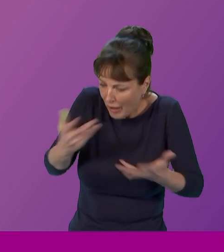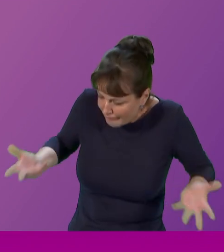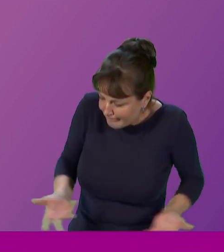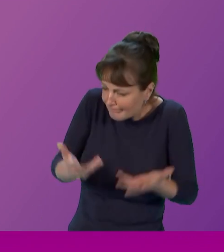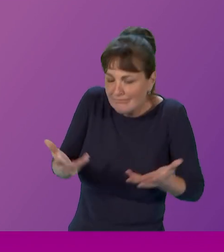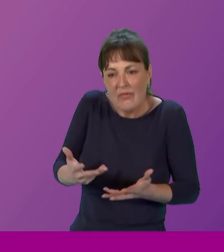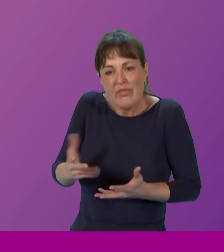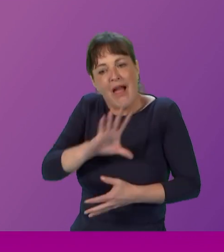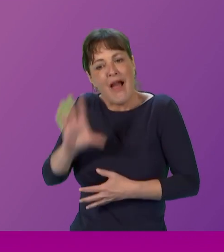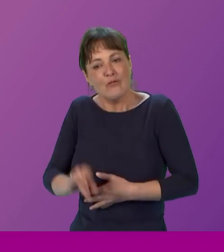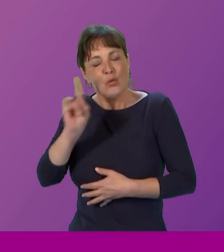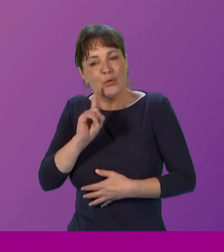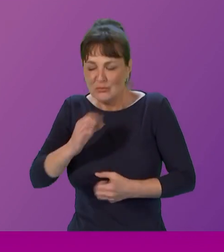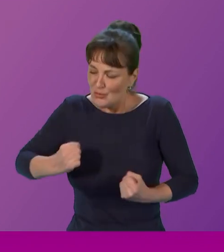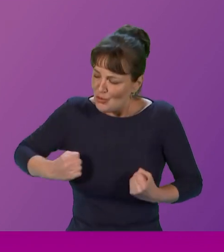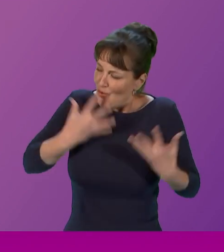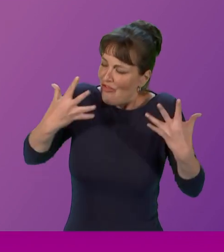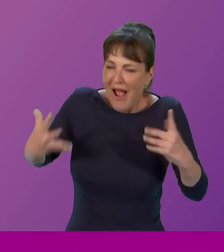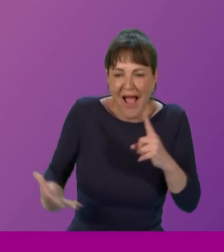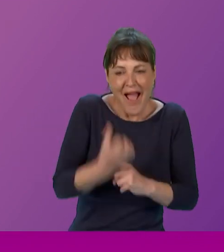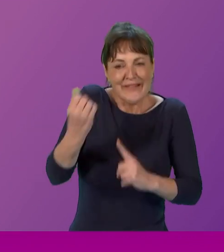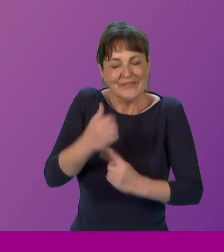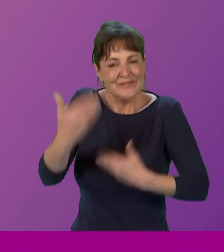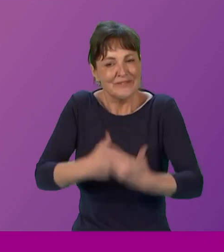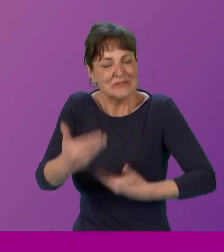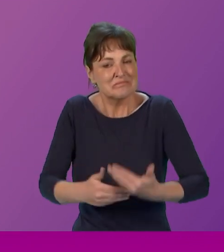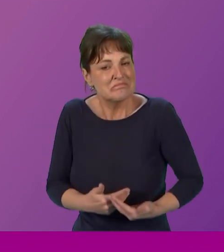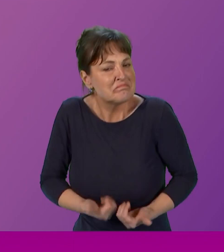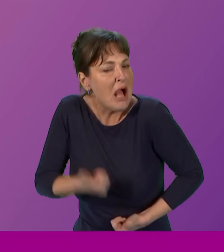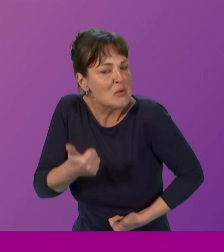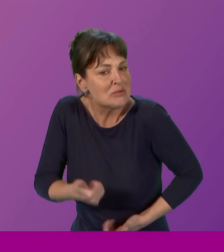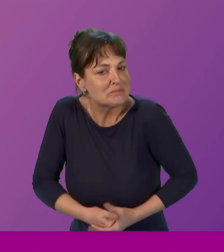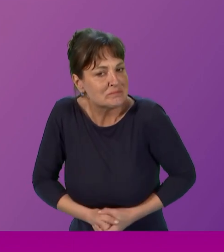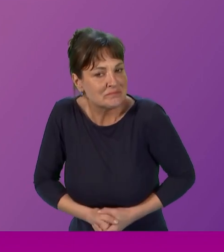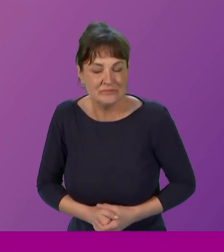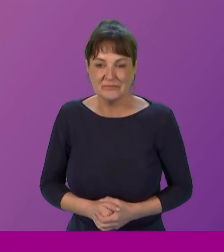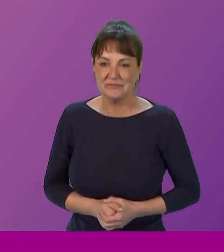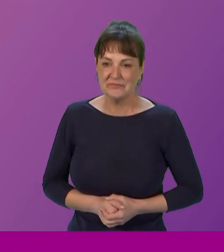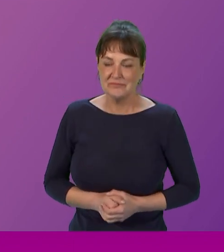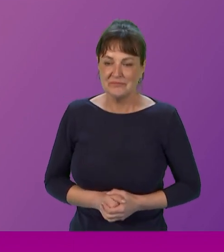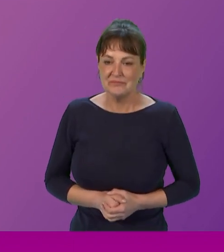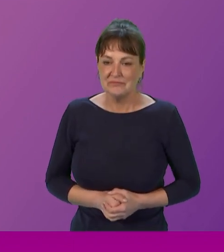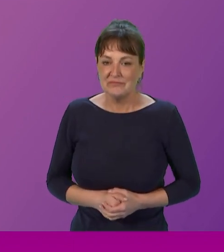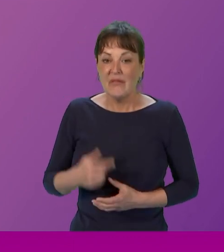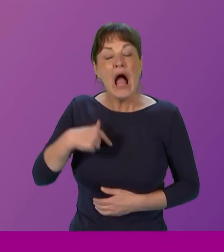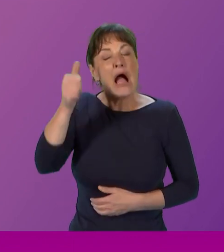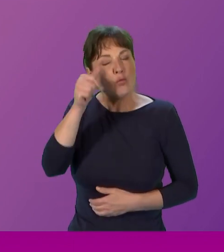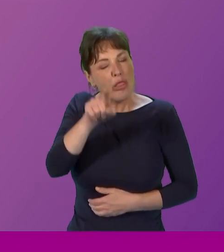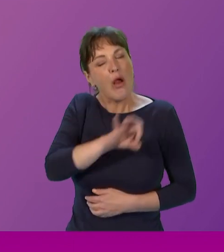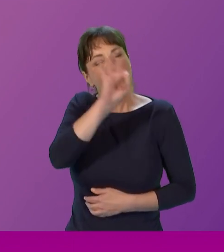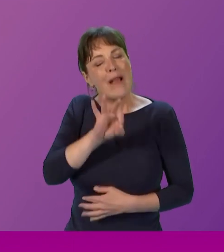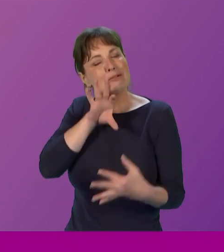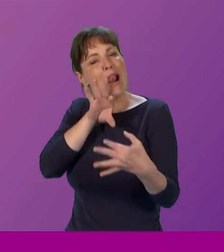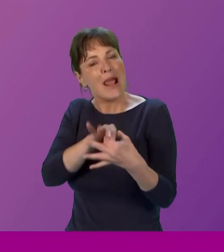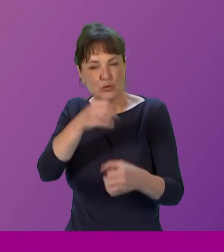Okay. Thank you. Um, I'm going to put, I know it's a question about what the government in particular can do, but, um, my colleagues can certainly speak as,